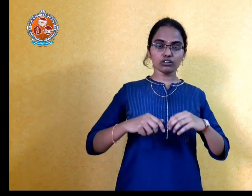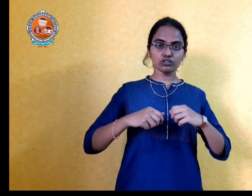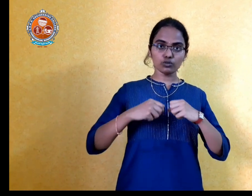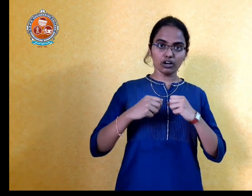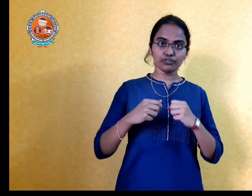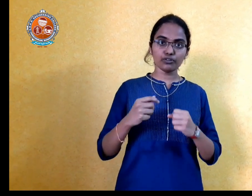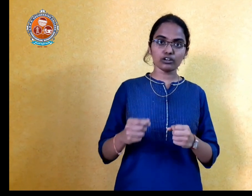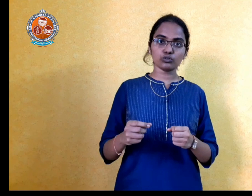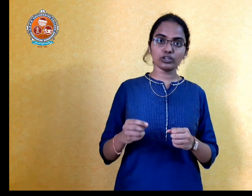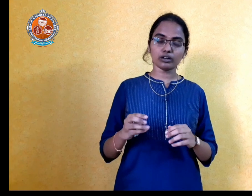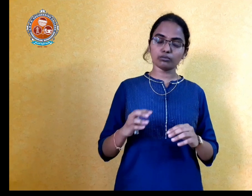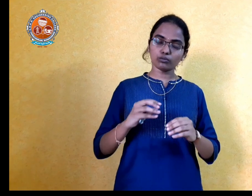doing...